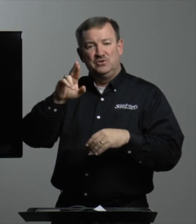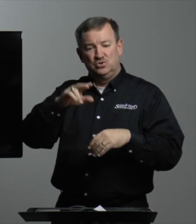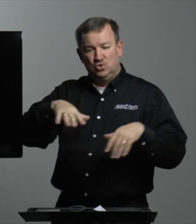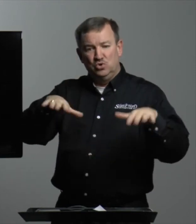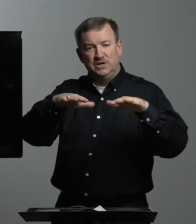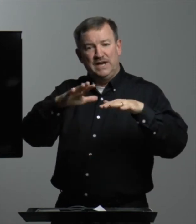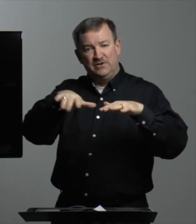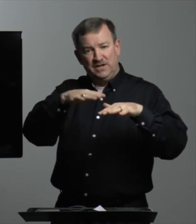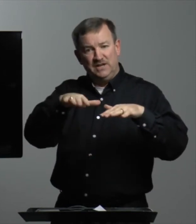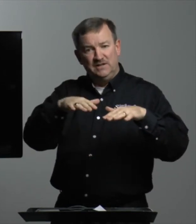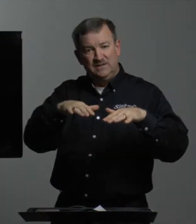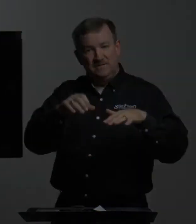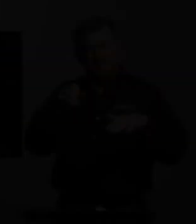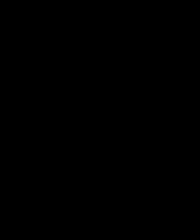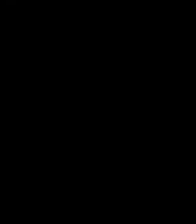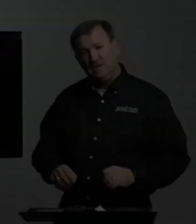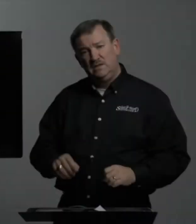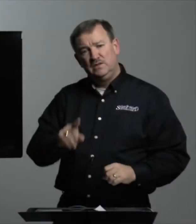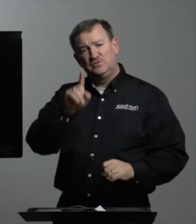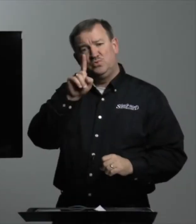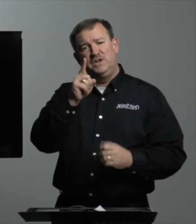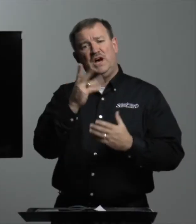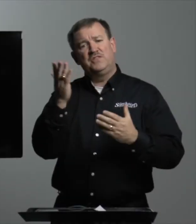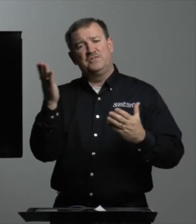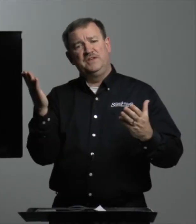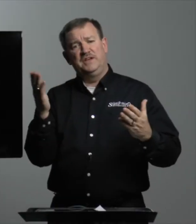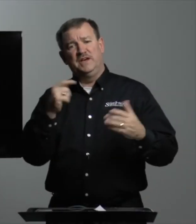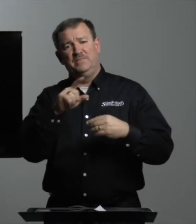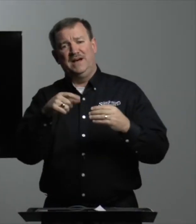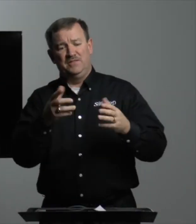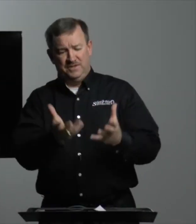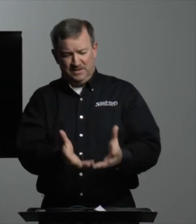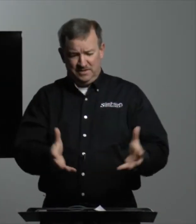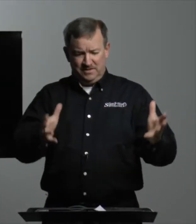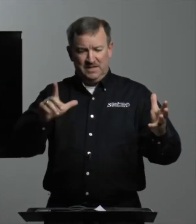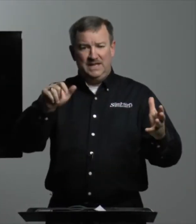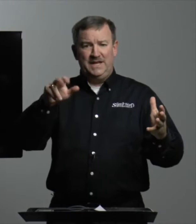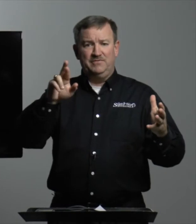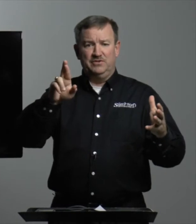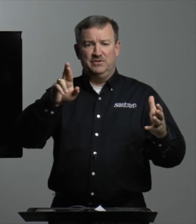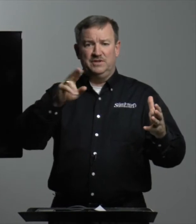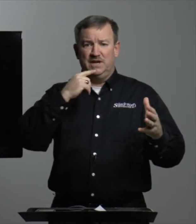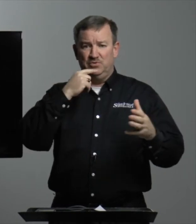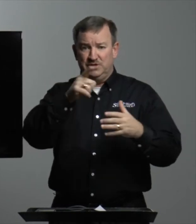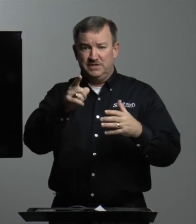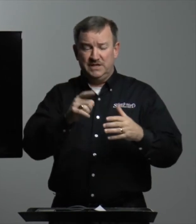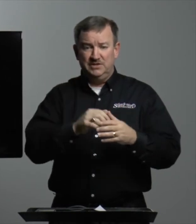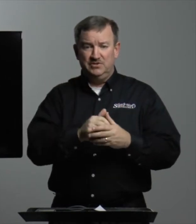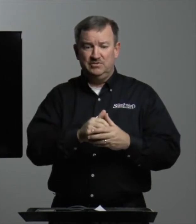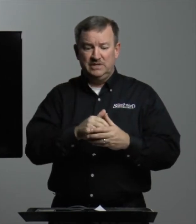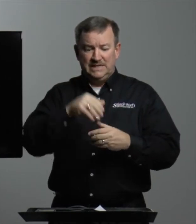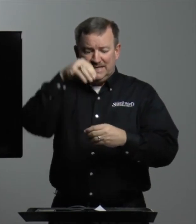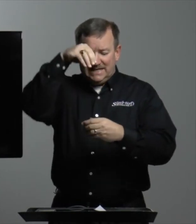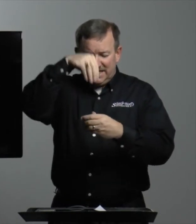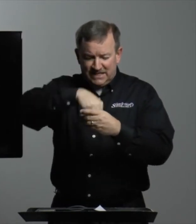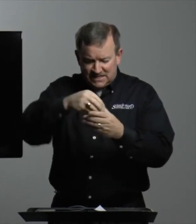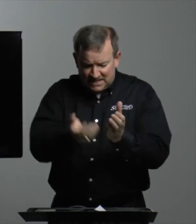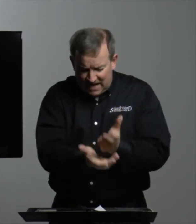court area. There's one other thing about the laver that I wanted to tell you. Inside